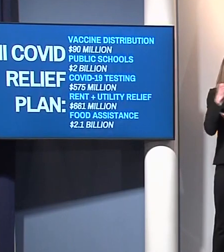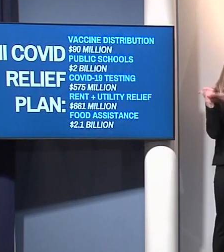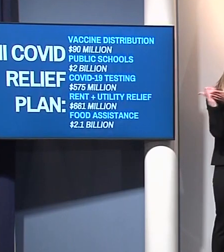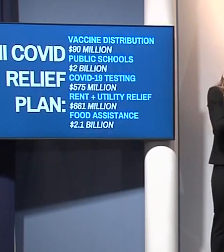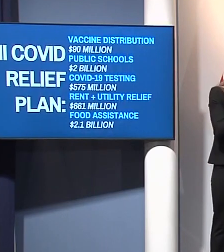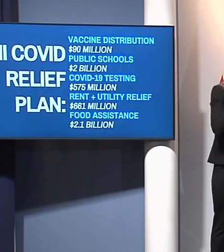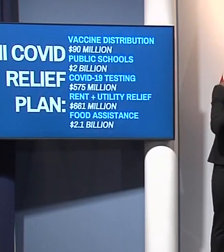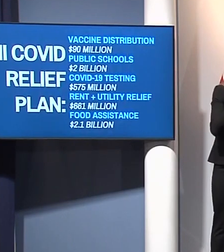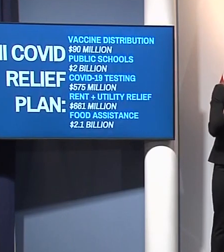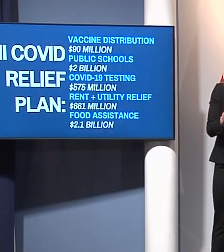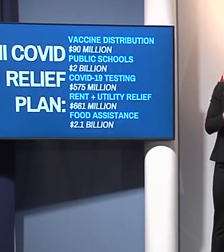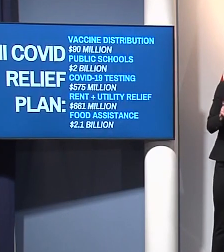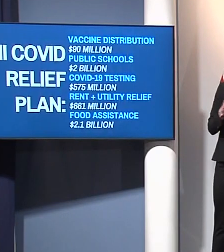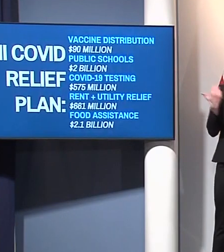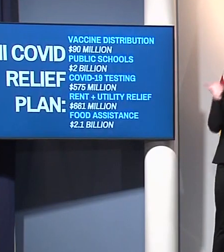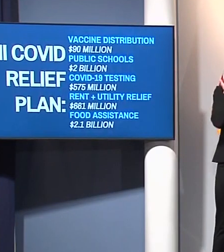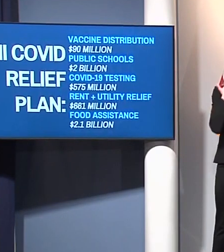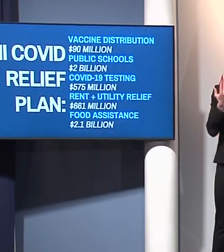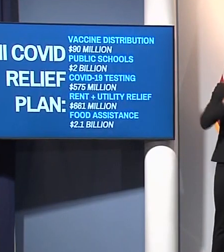for people that are struggling.